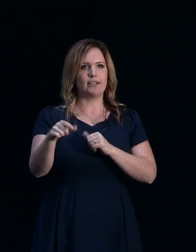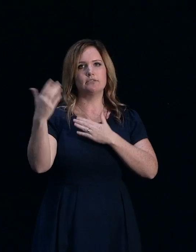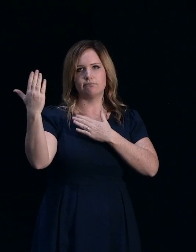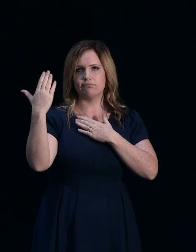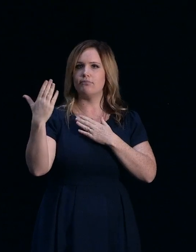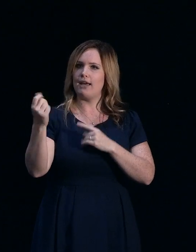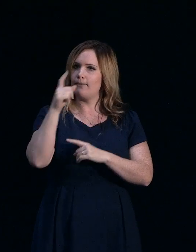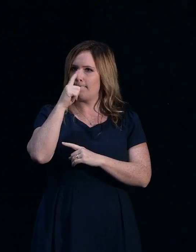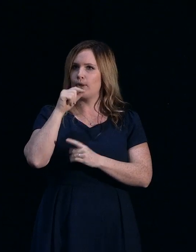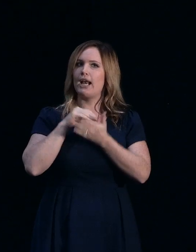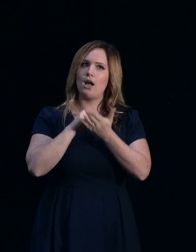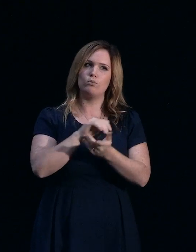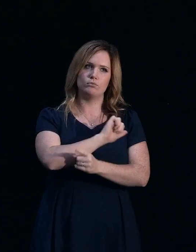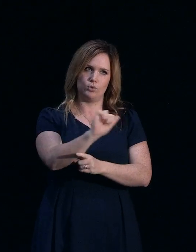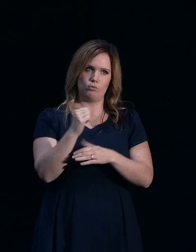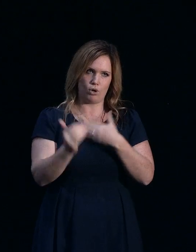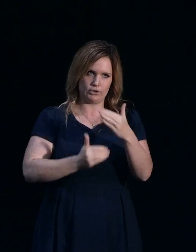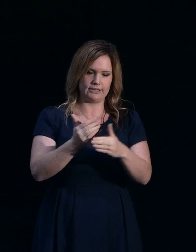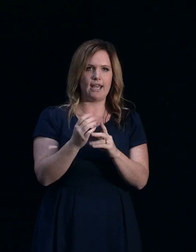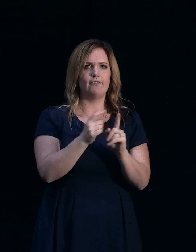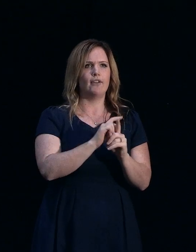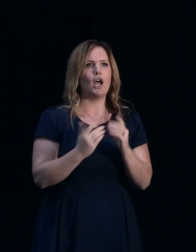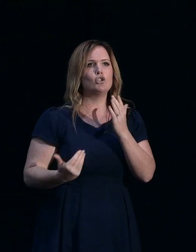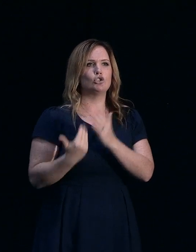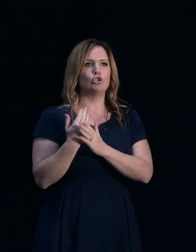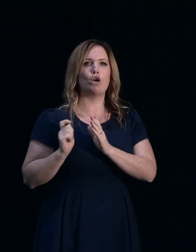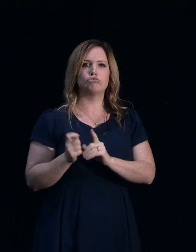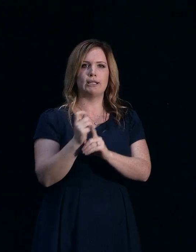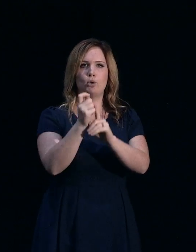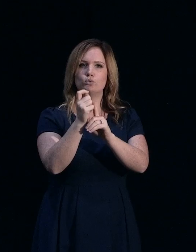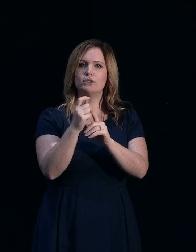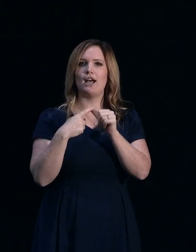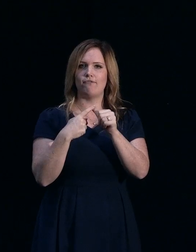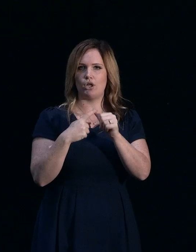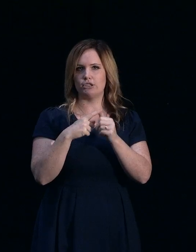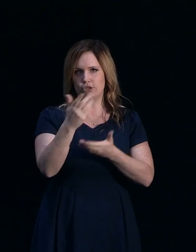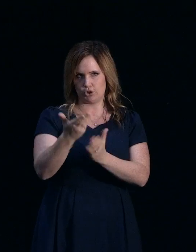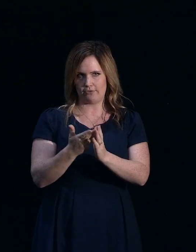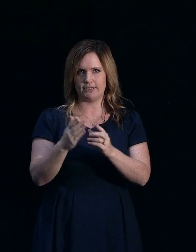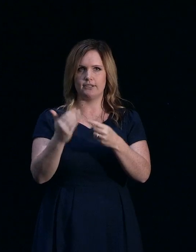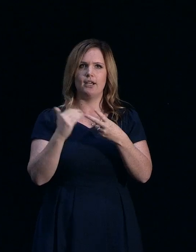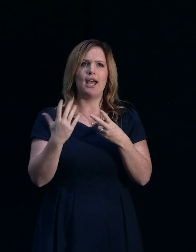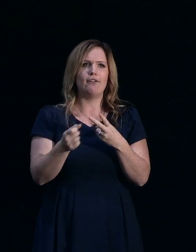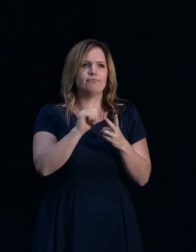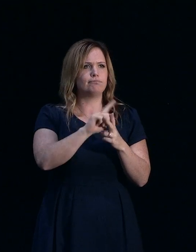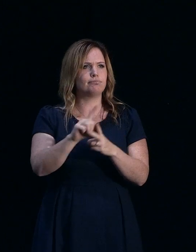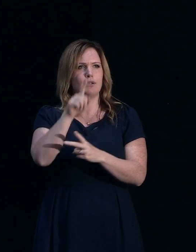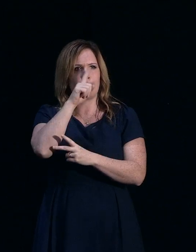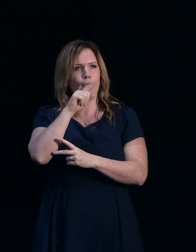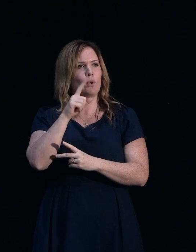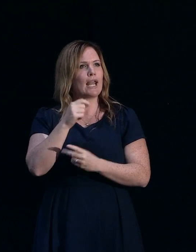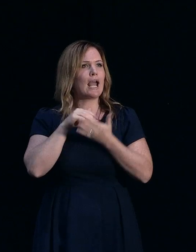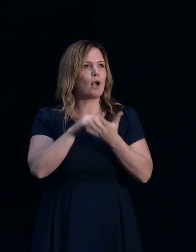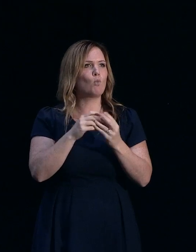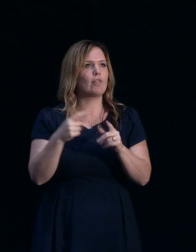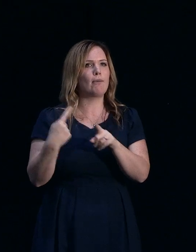help with that process. We've got a new rebuild advisory service. There are a lot of people who can help with emergency repairs in your homes